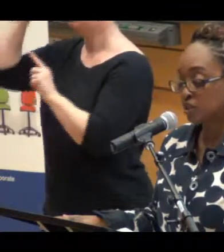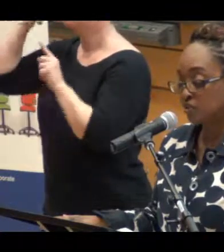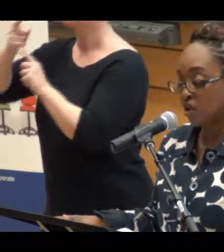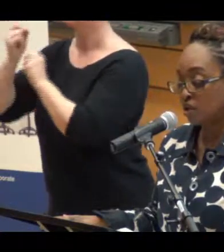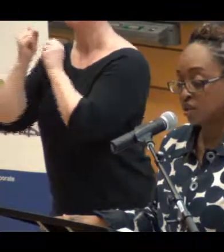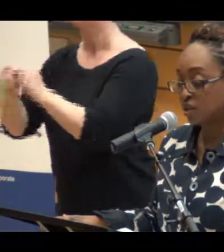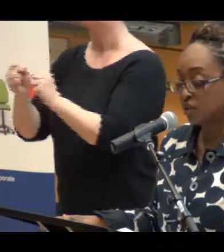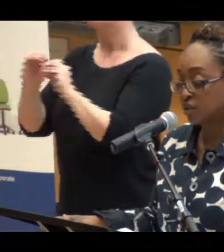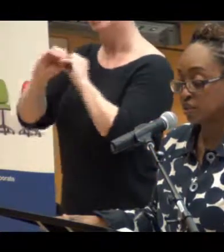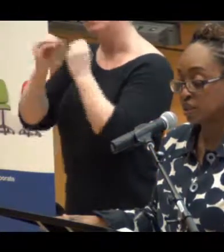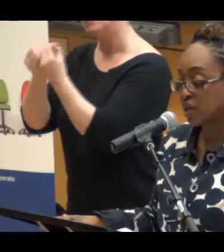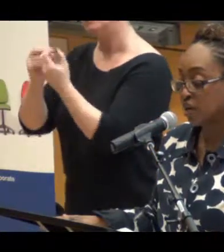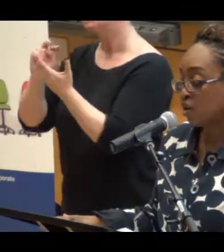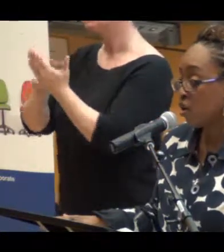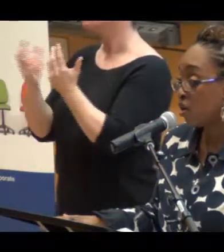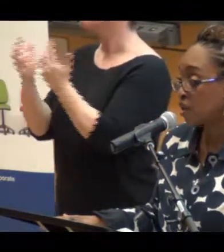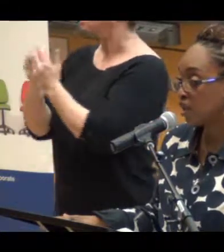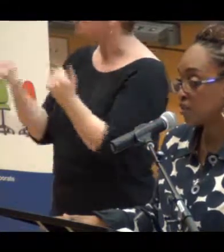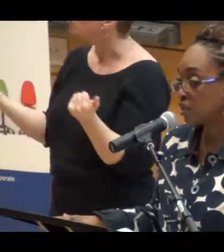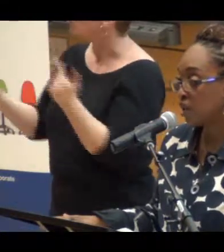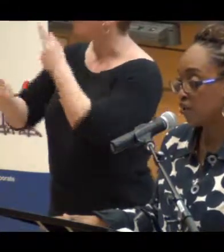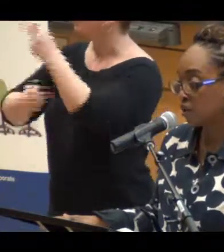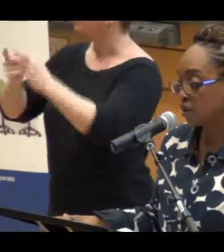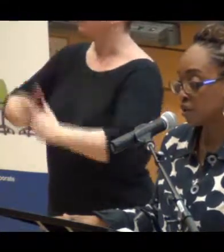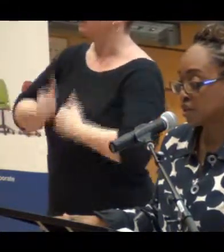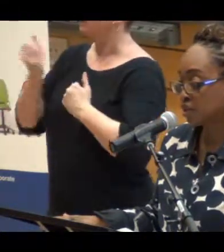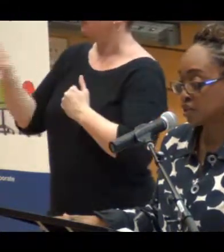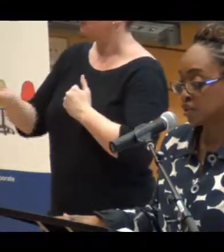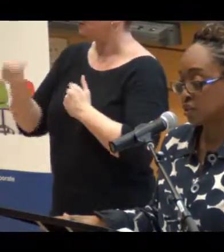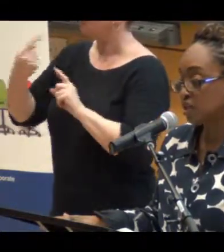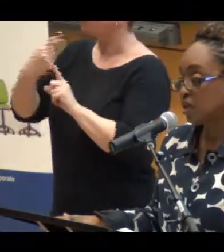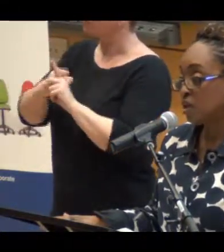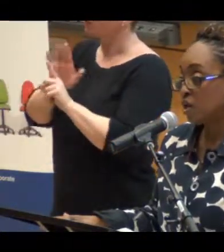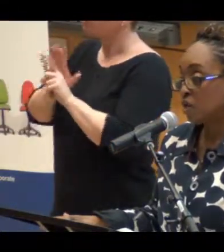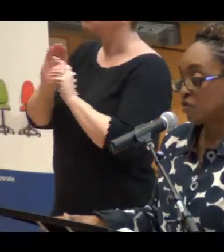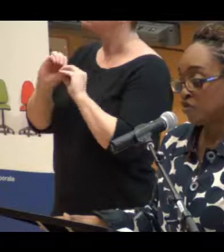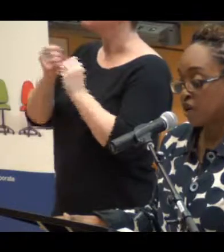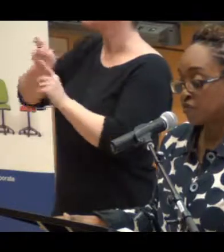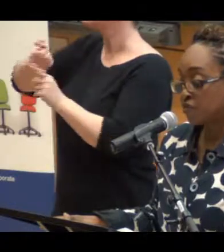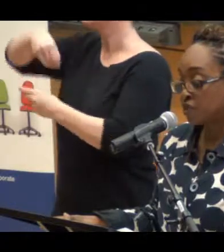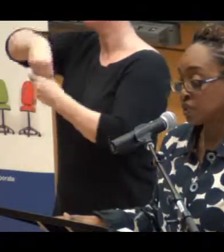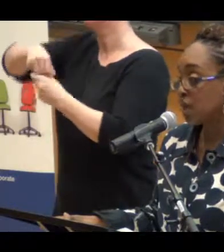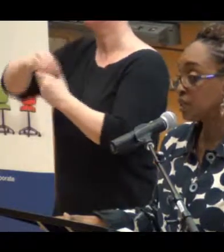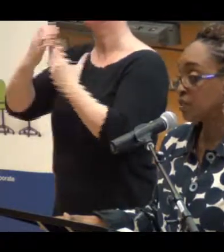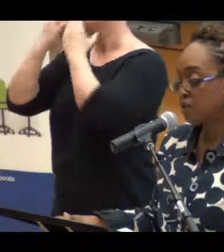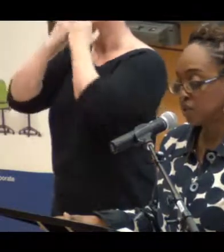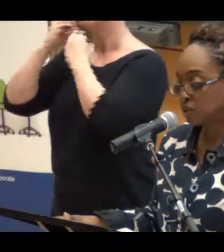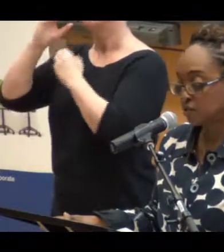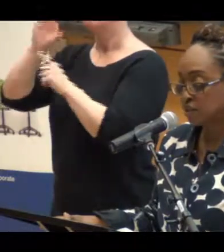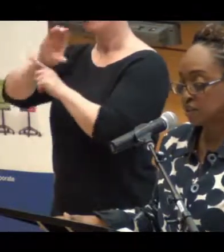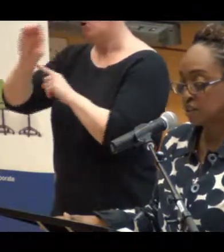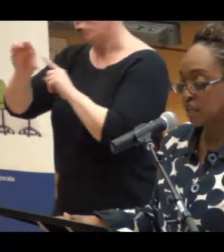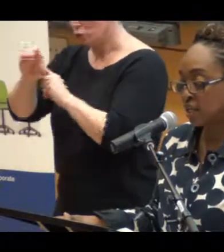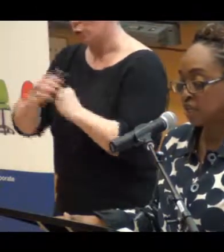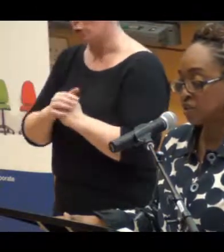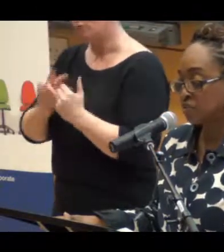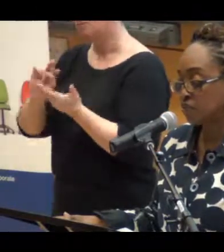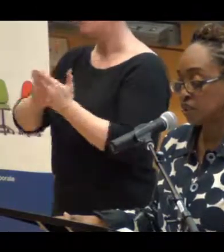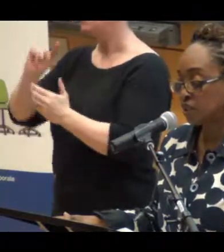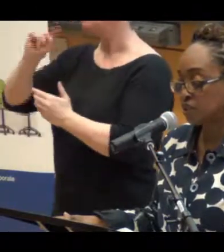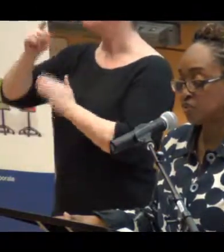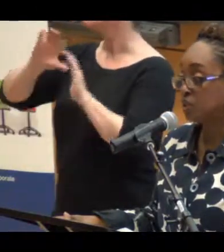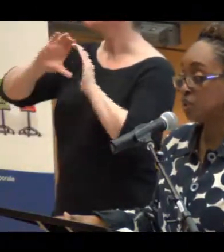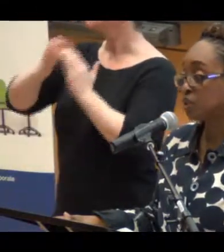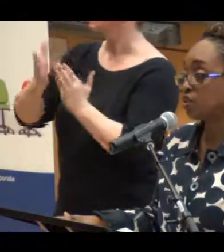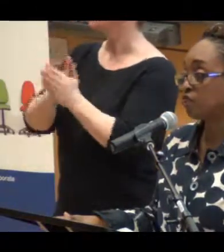the diversity of all Ontarians at all levels of the organization, provides first-class public services, and enables